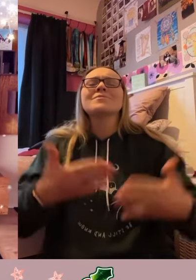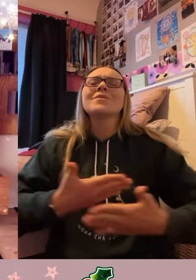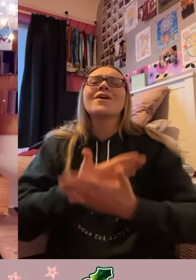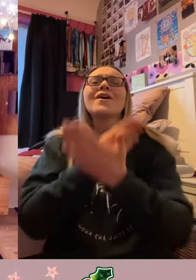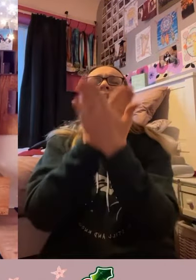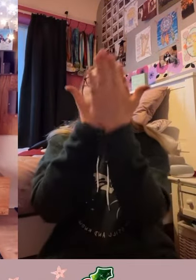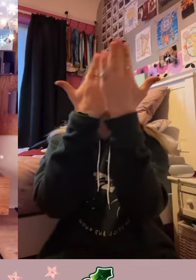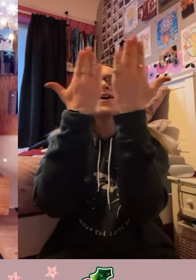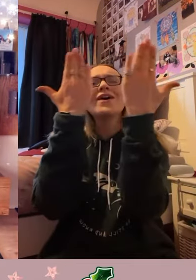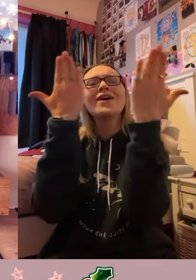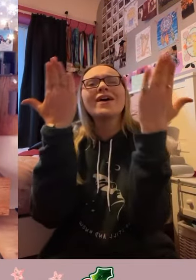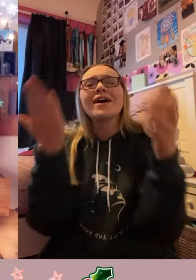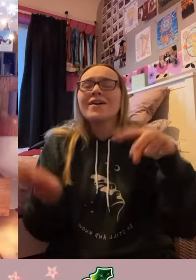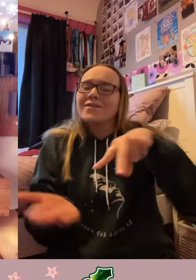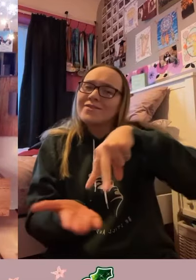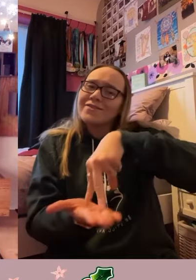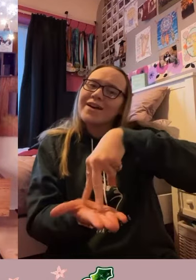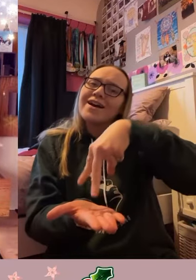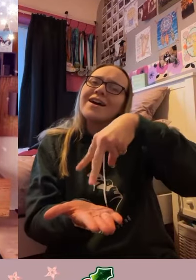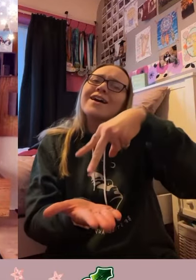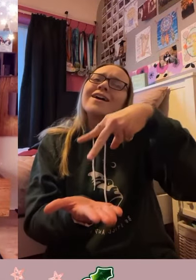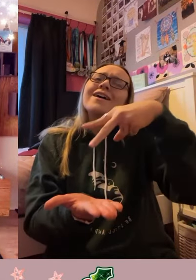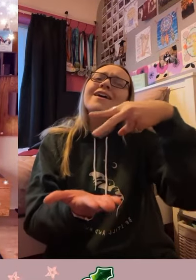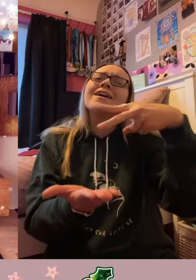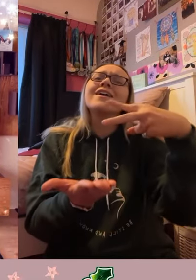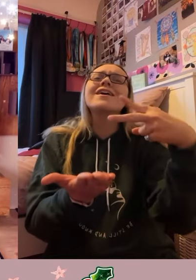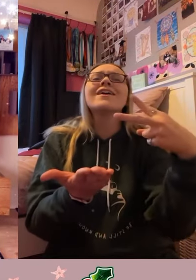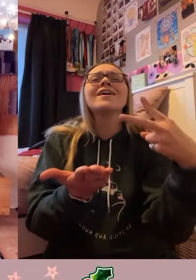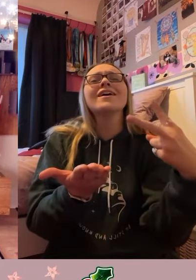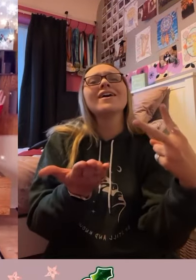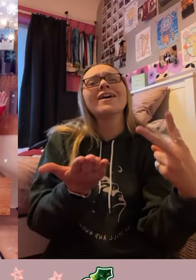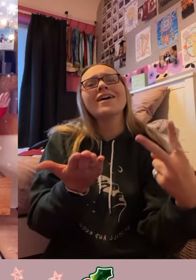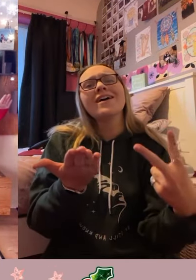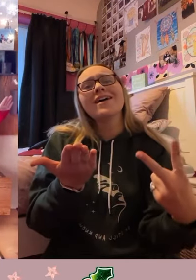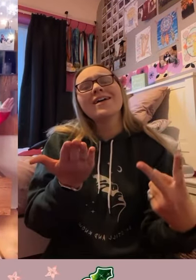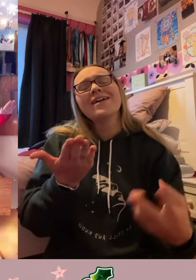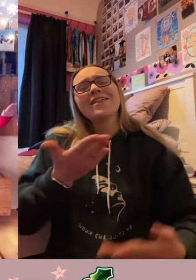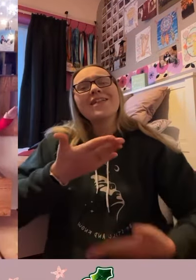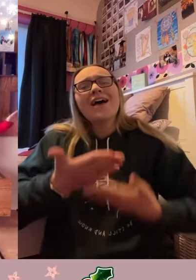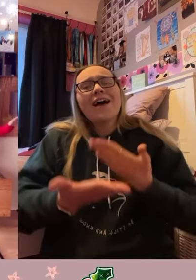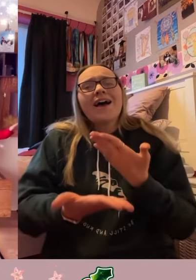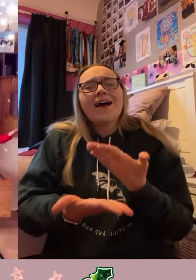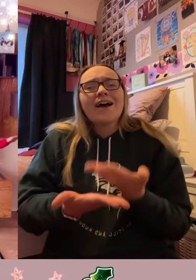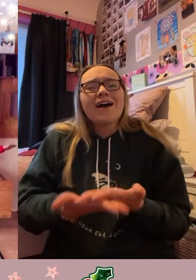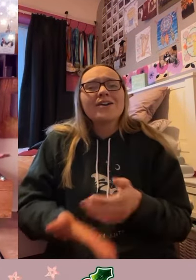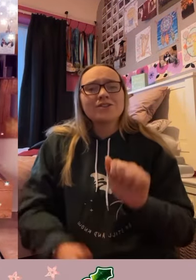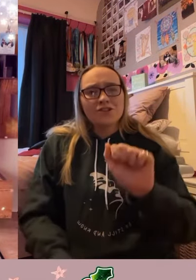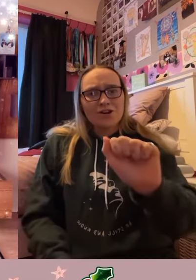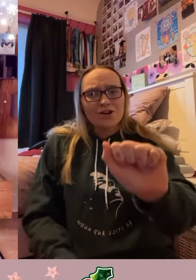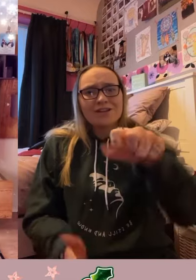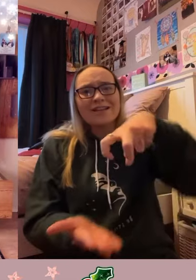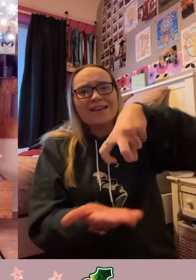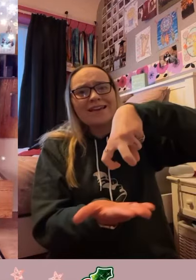Fall on your knees,